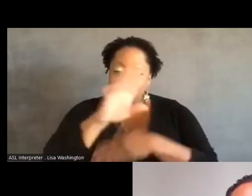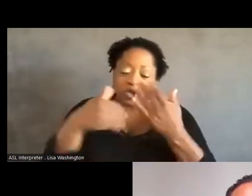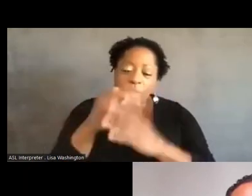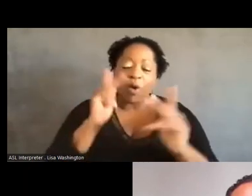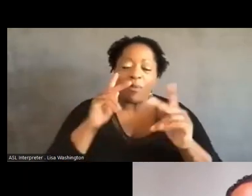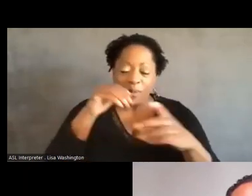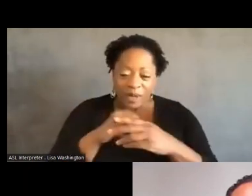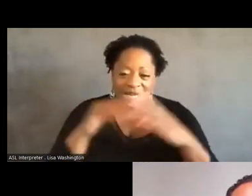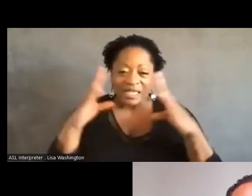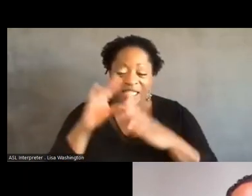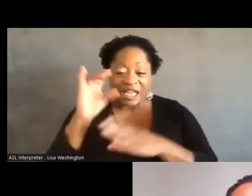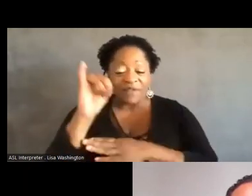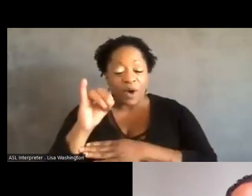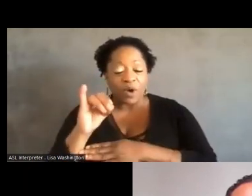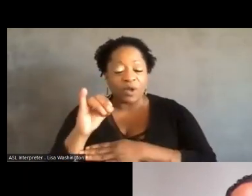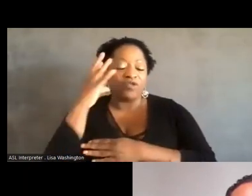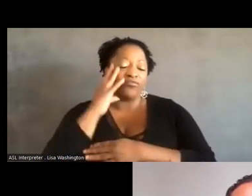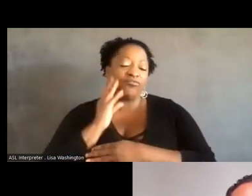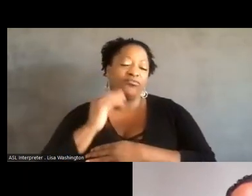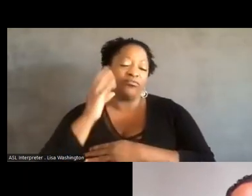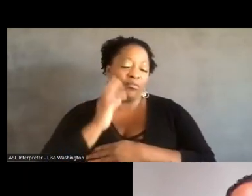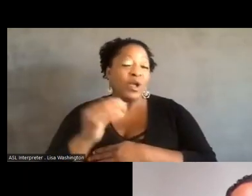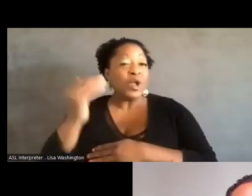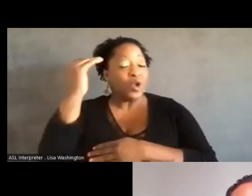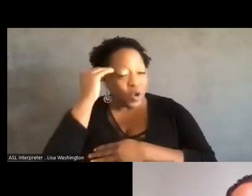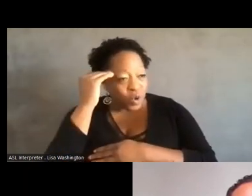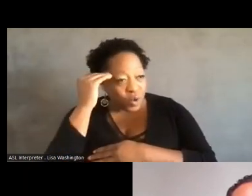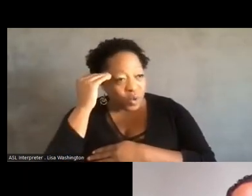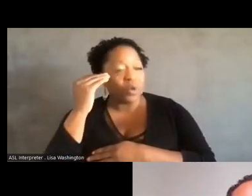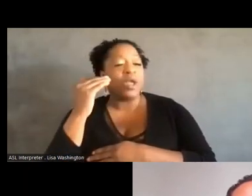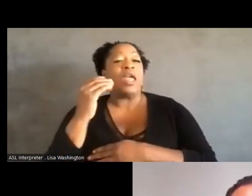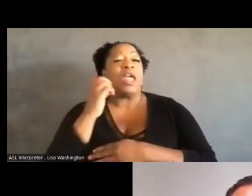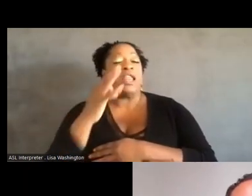city knew that these things were happening and how to get involved in fighting them.